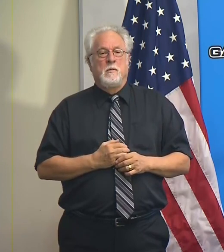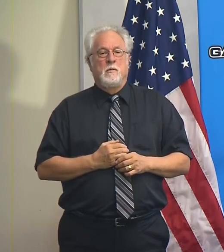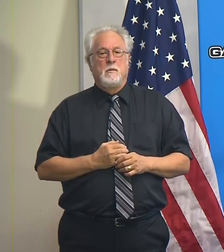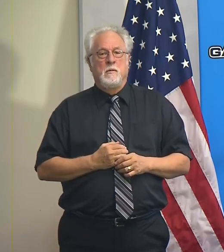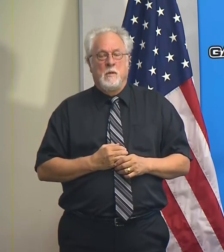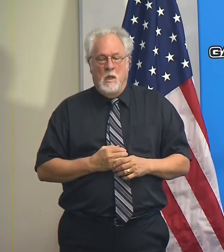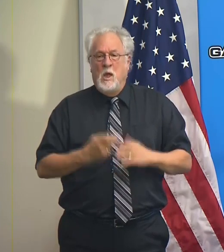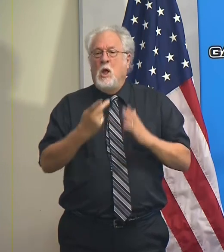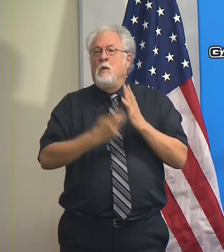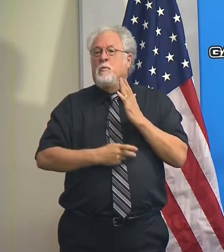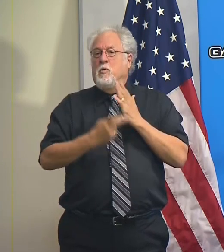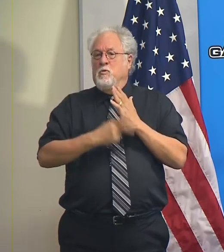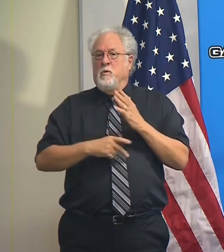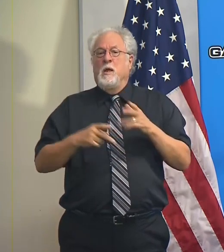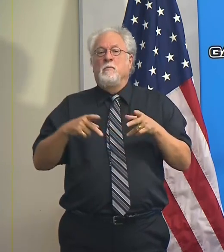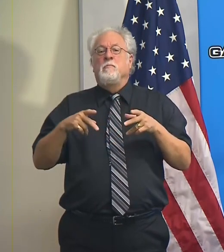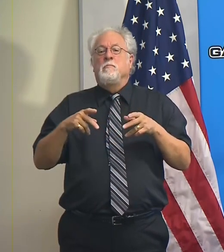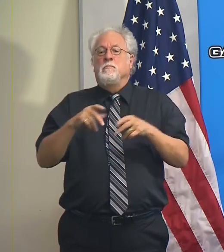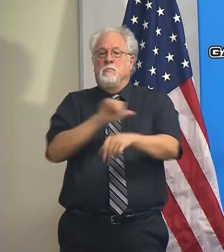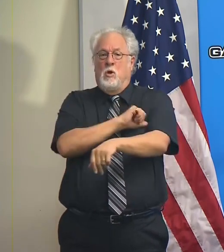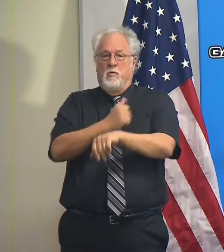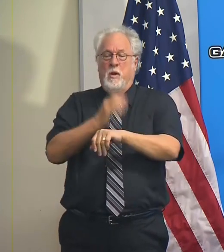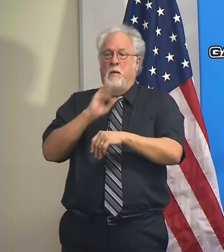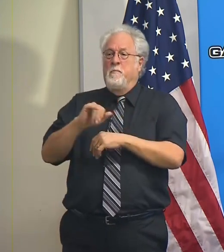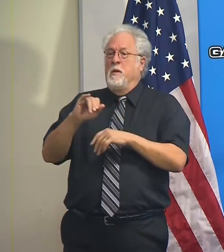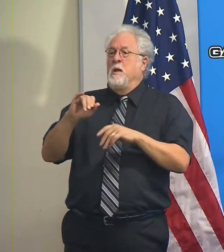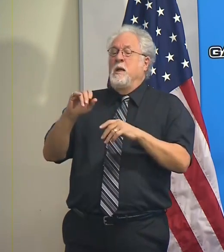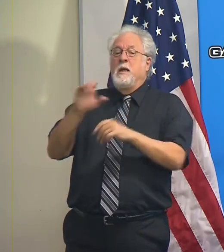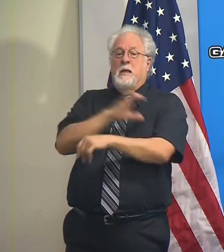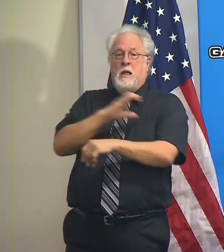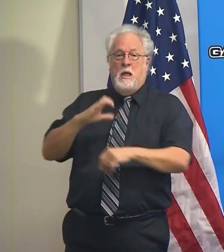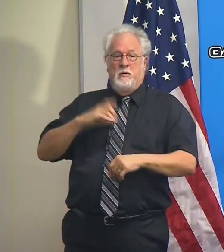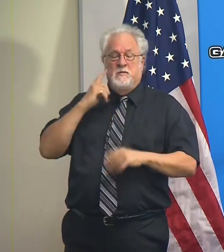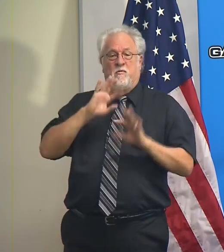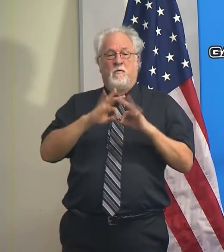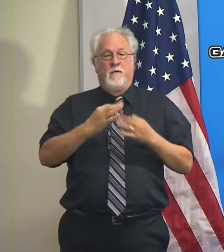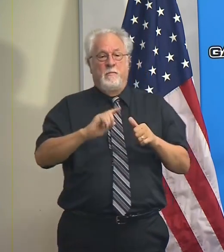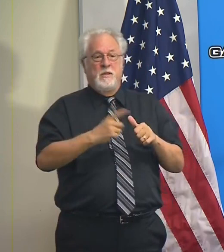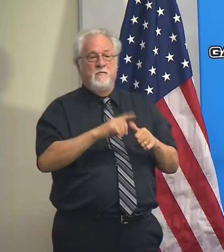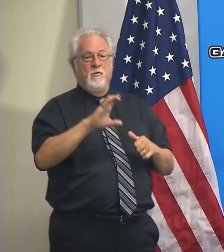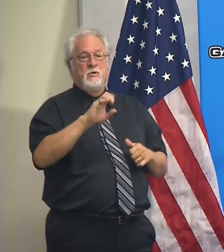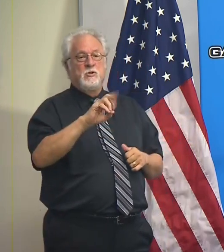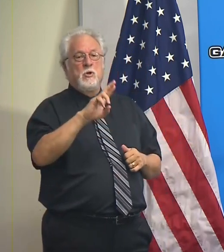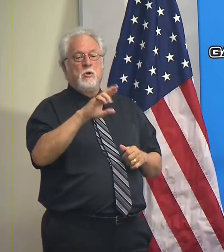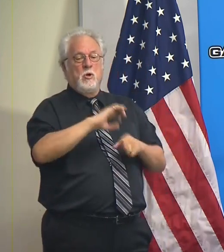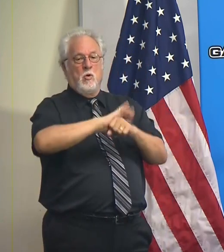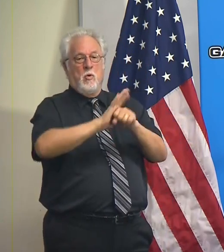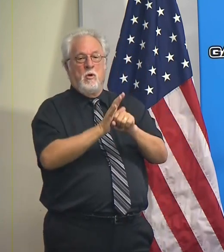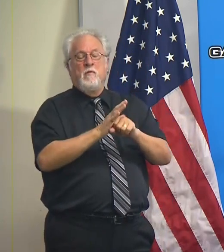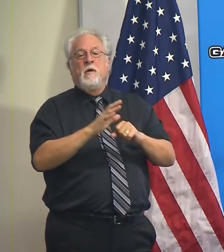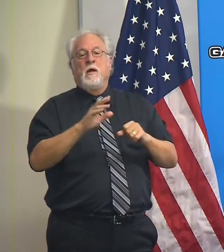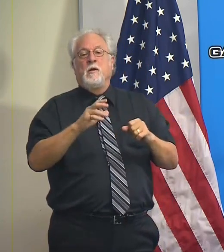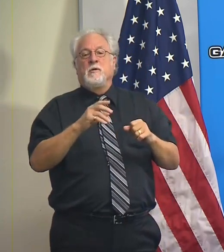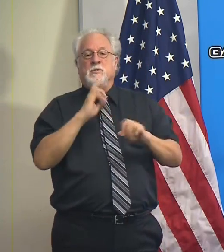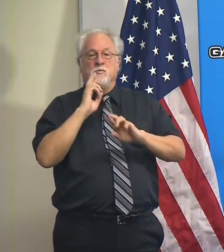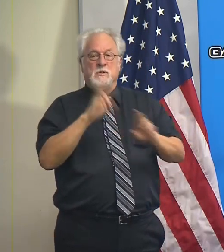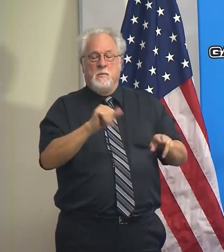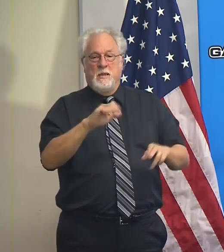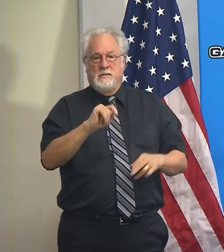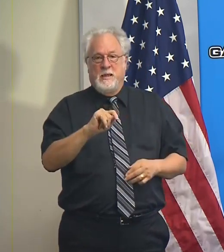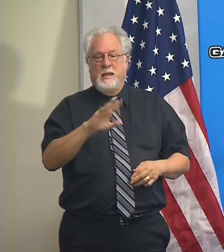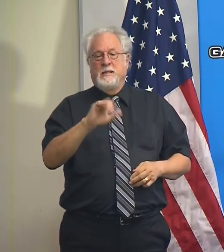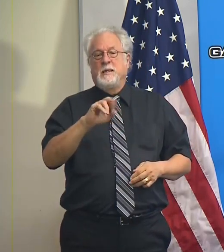It's a program authorized by Congress as part of the Families First Coronavirus Response Act, the CARES Act of 2020.